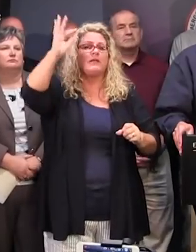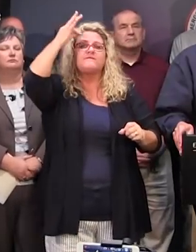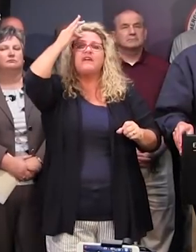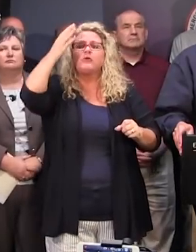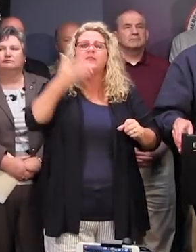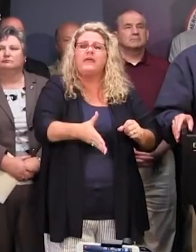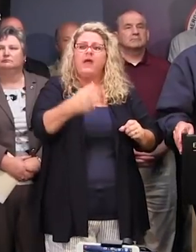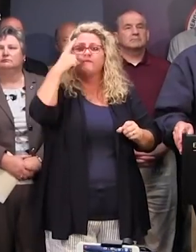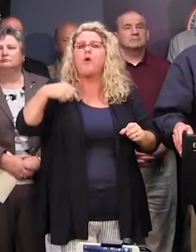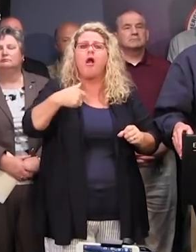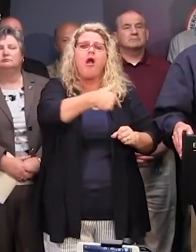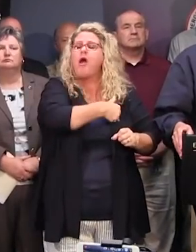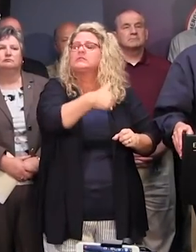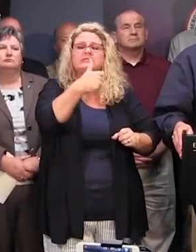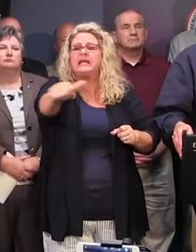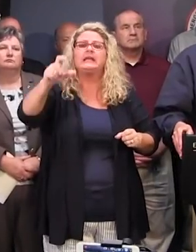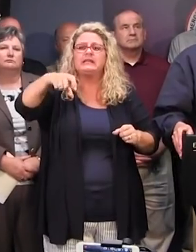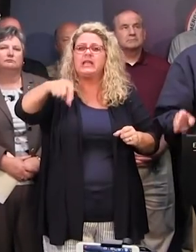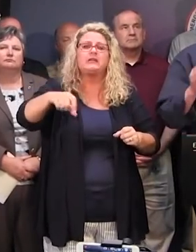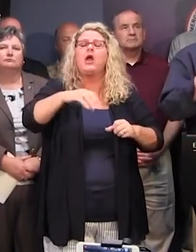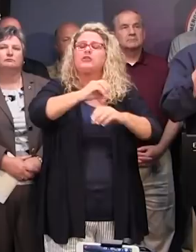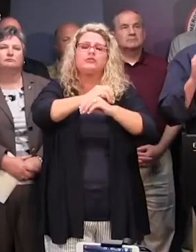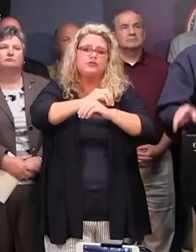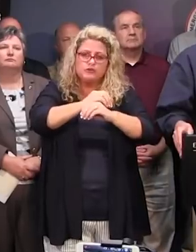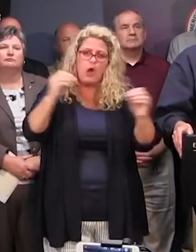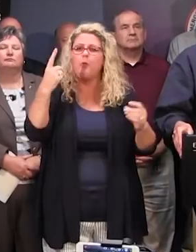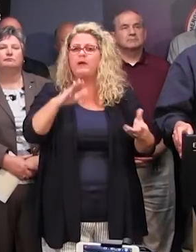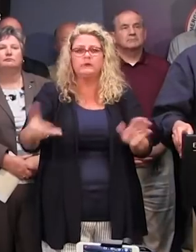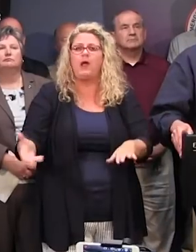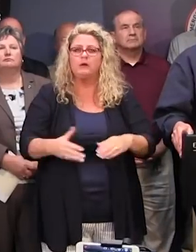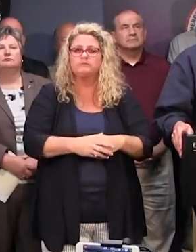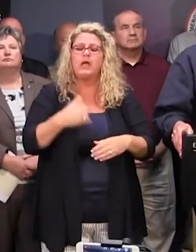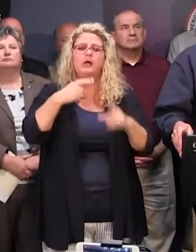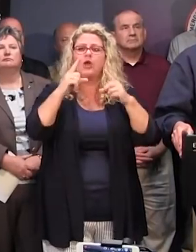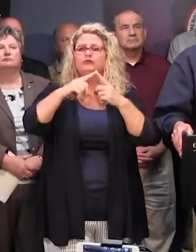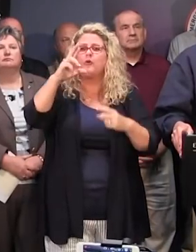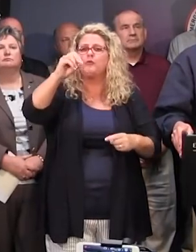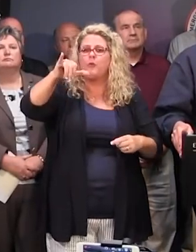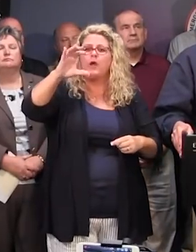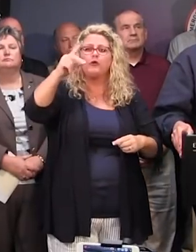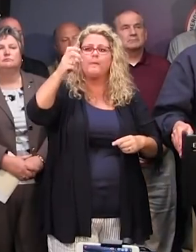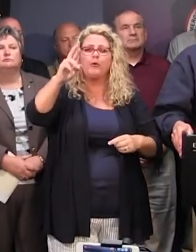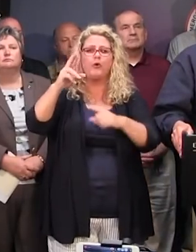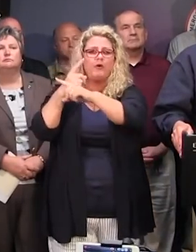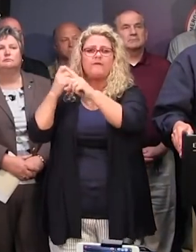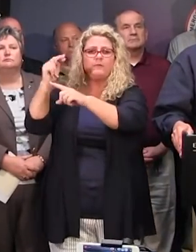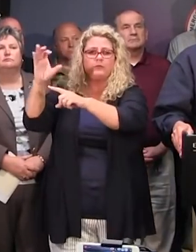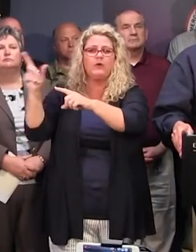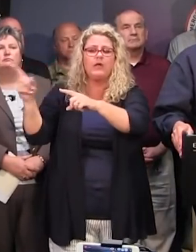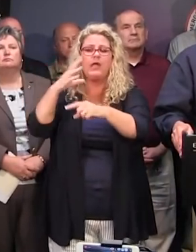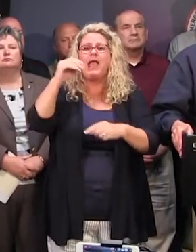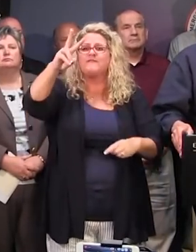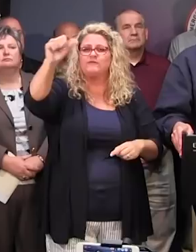disposal to see that not a single South Carolinian loses a life. And I know he talked to Roy Cooper and Governor Northam also